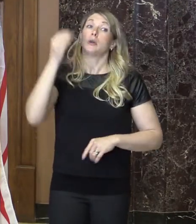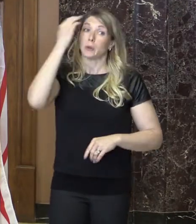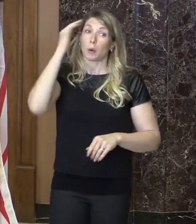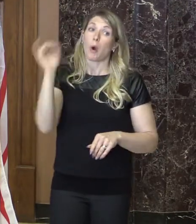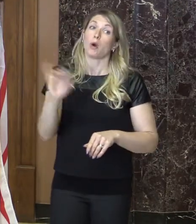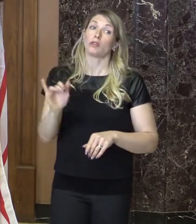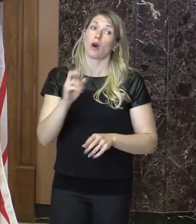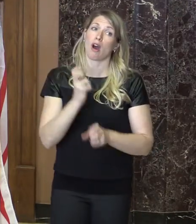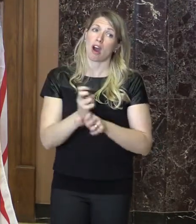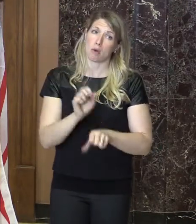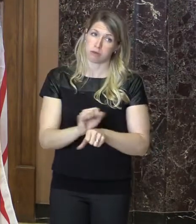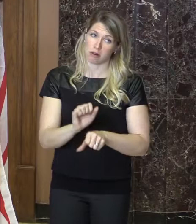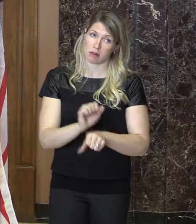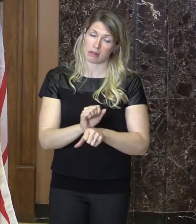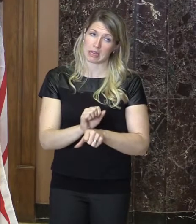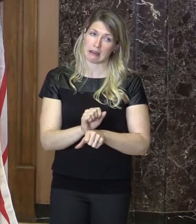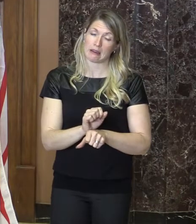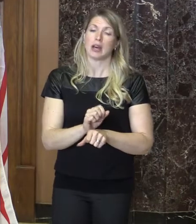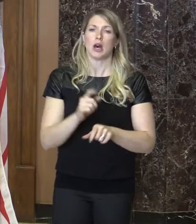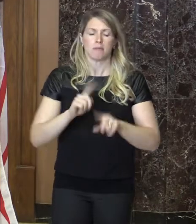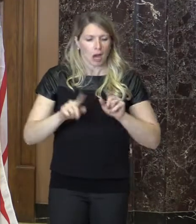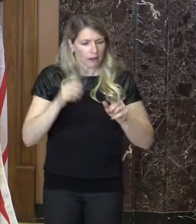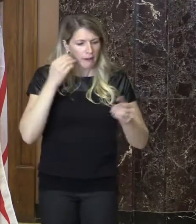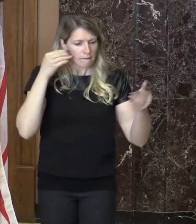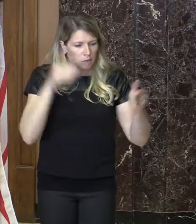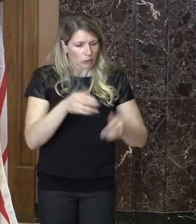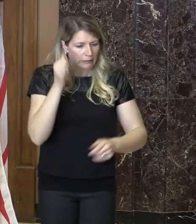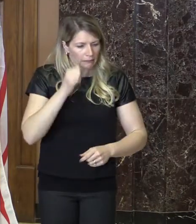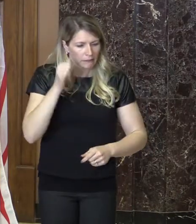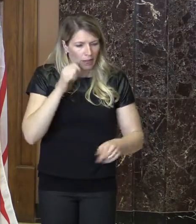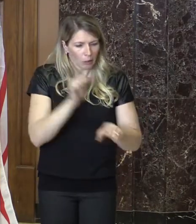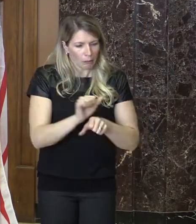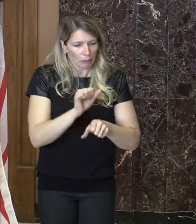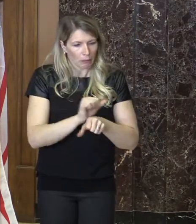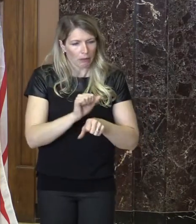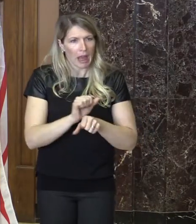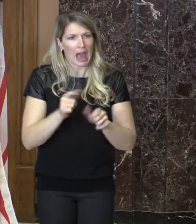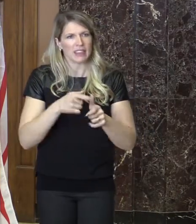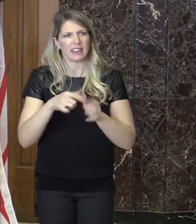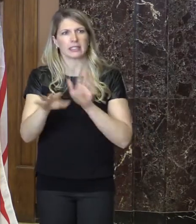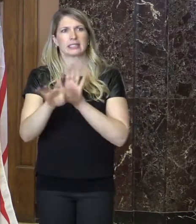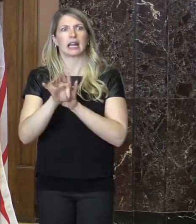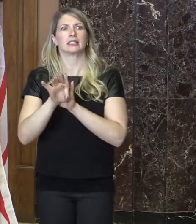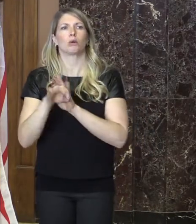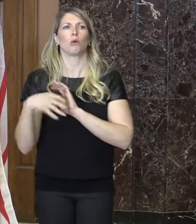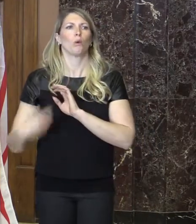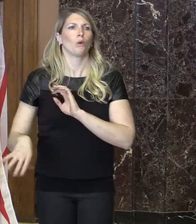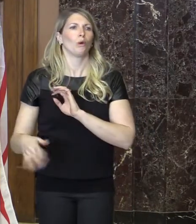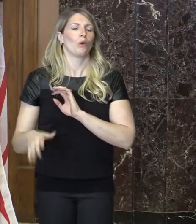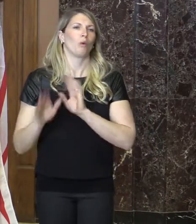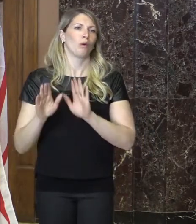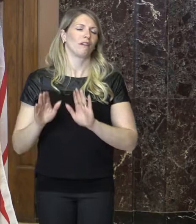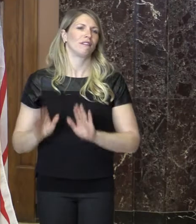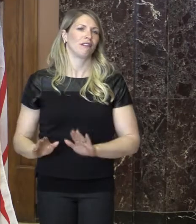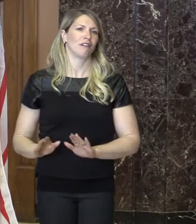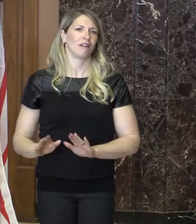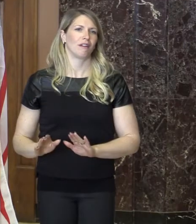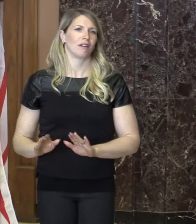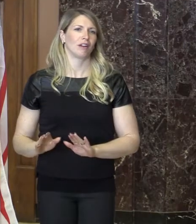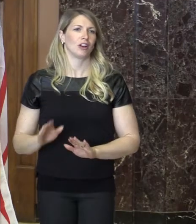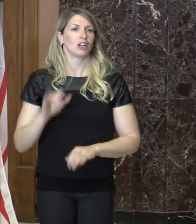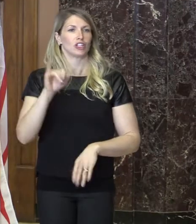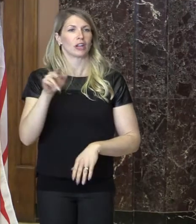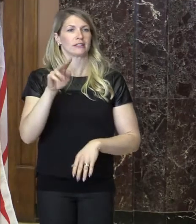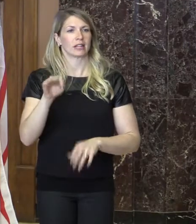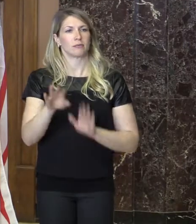Justin's hard work paid off when he was selected to Team Canada based on his exceptional performance. Justin brings home a gold